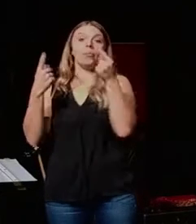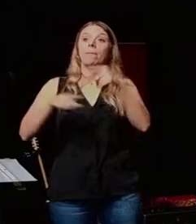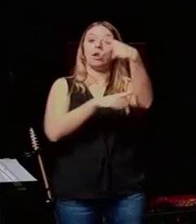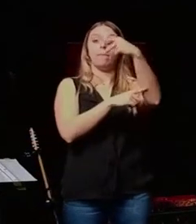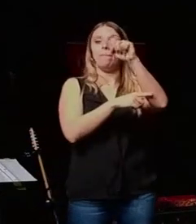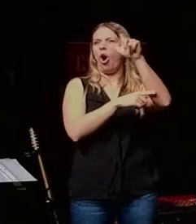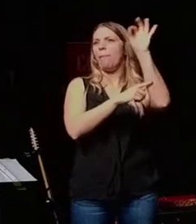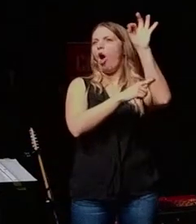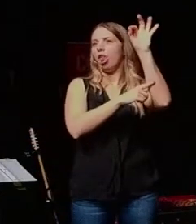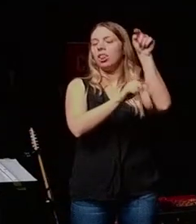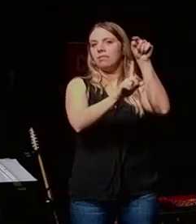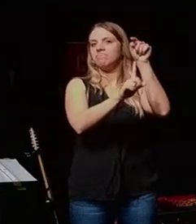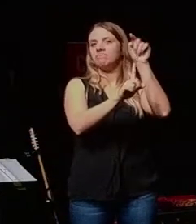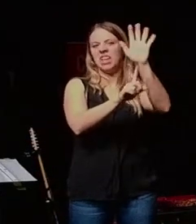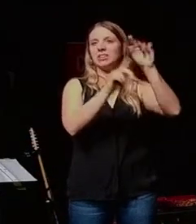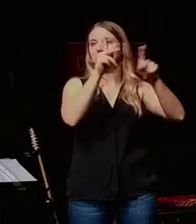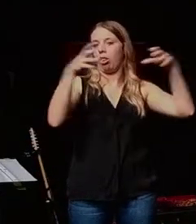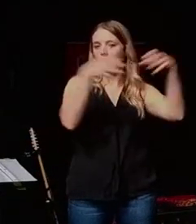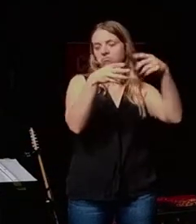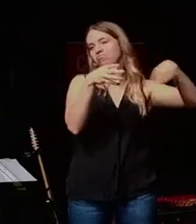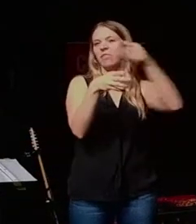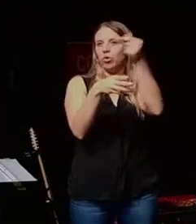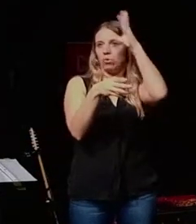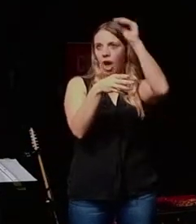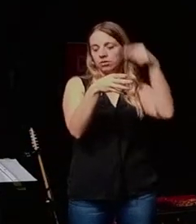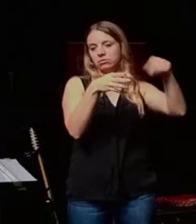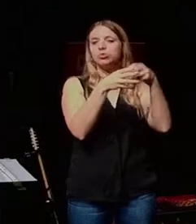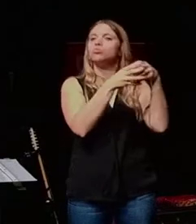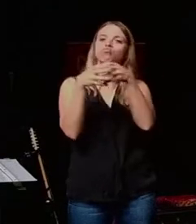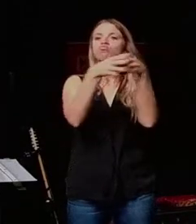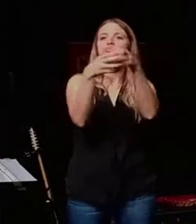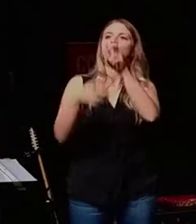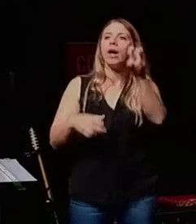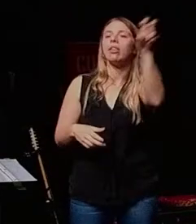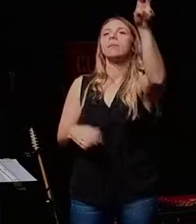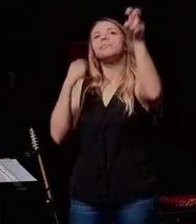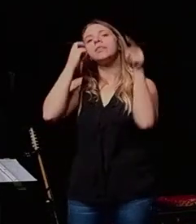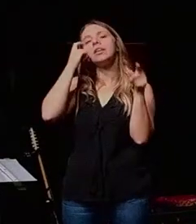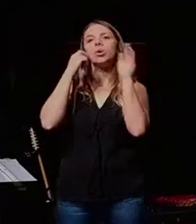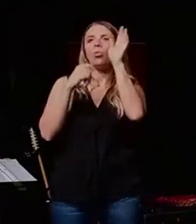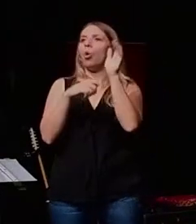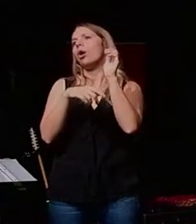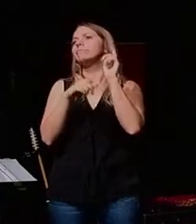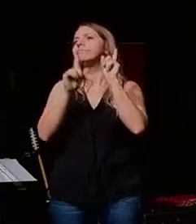Apostle Paul and his entourage, he has a few guys with him, was traveling, and he would go on these entrepreneurial